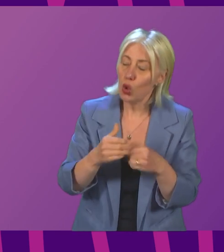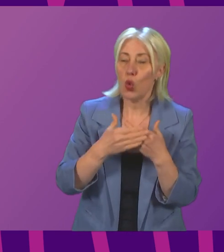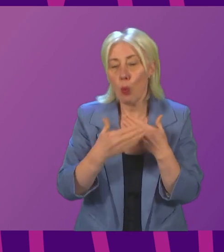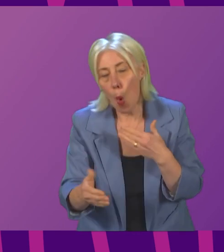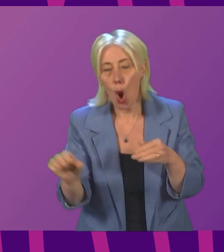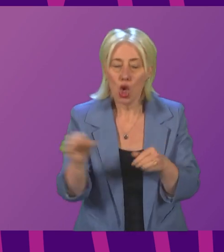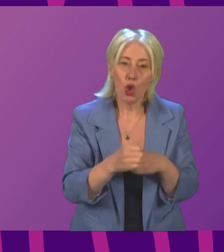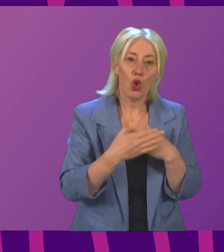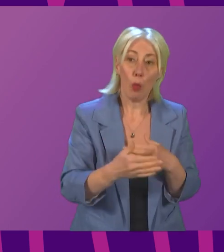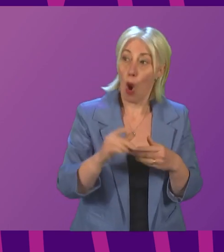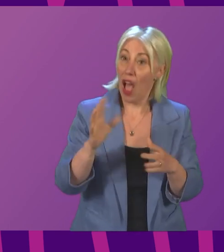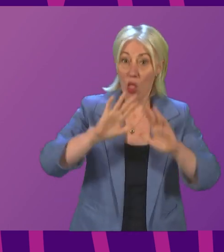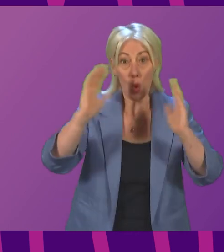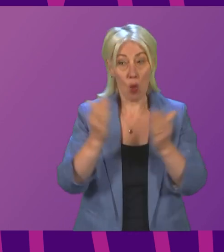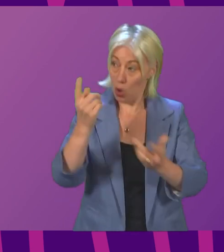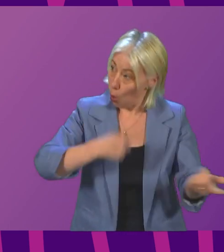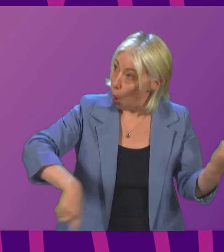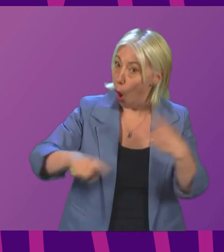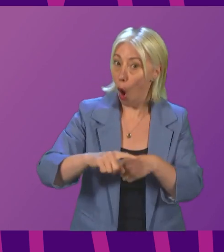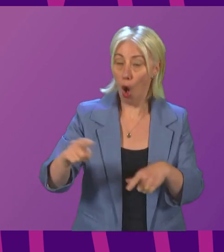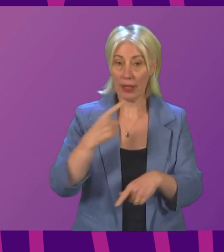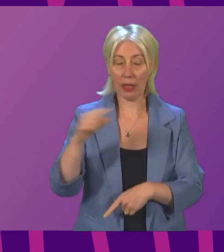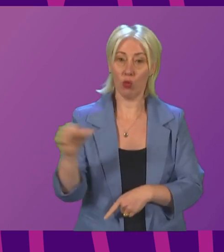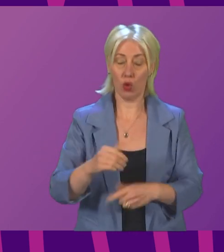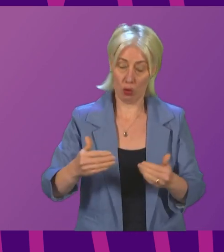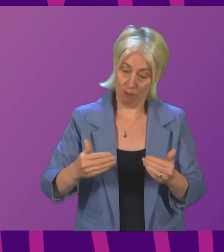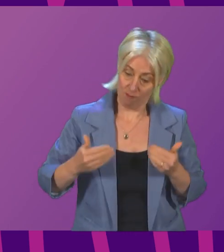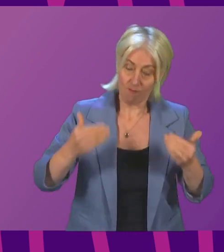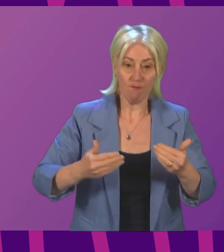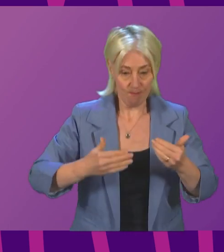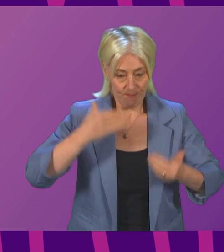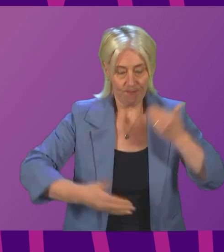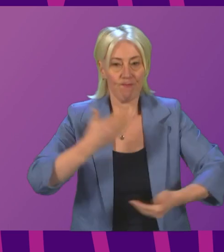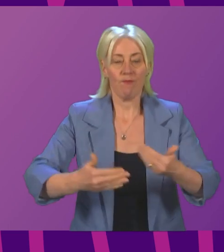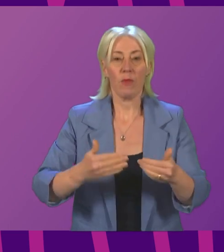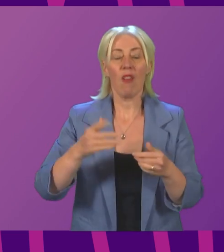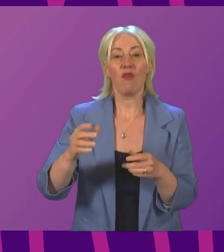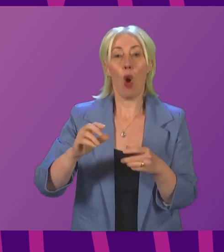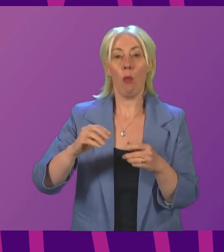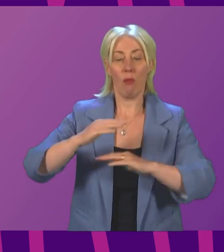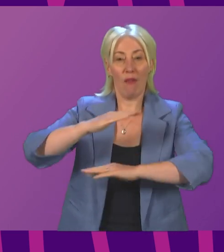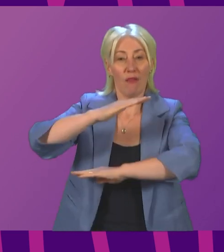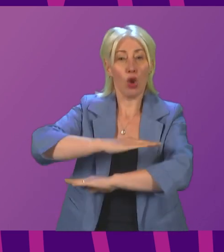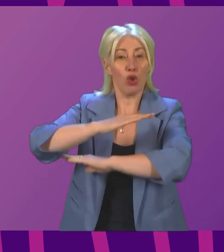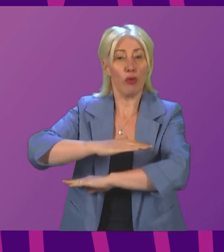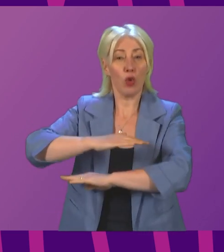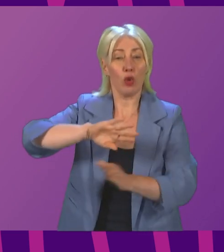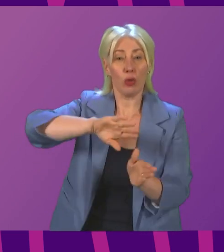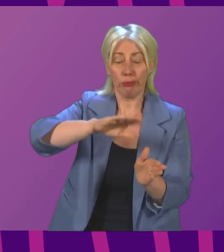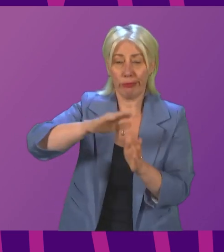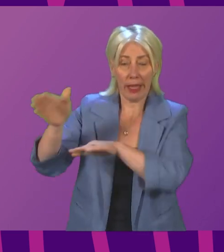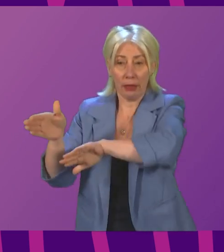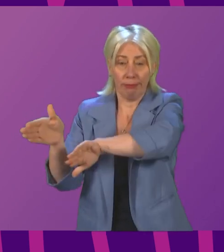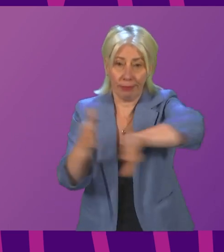across the world is talking about the need to accelerate our progress away from fossil fuels. But as soon as we start engaging with the